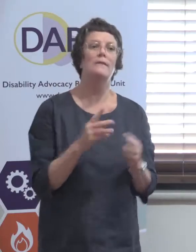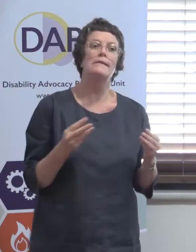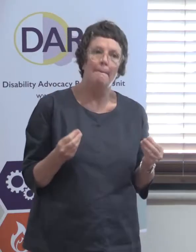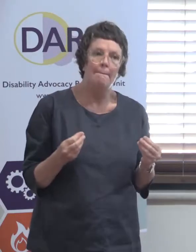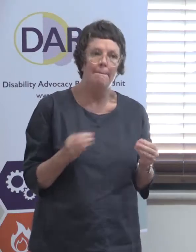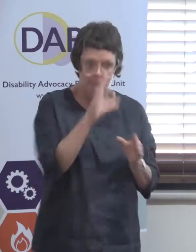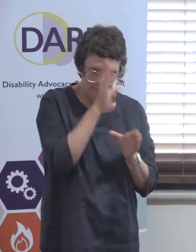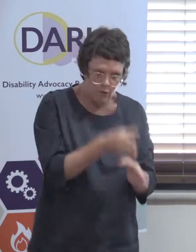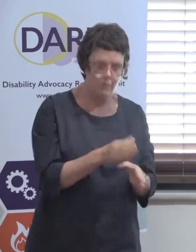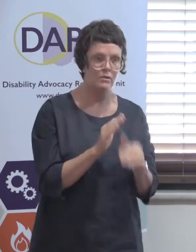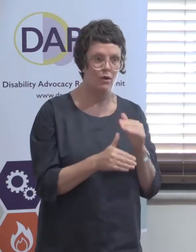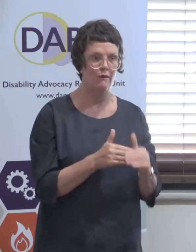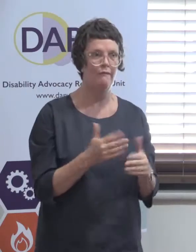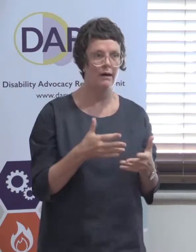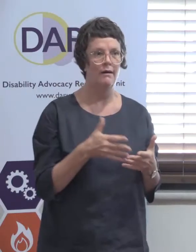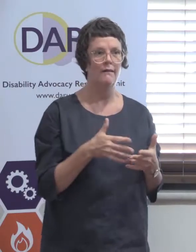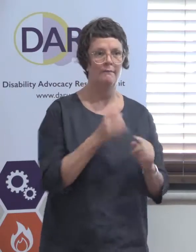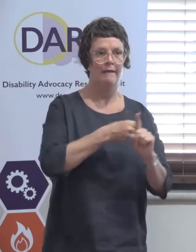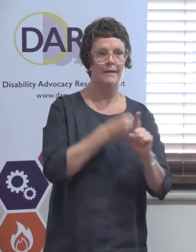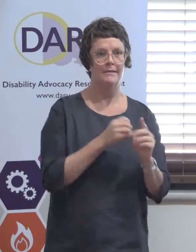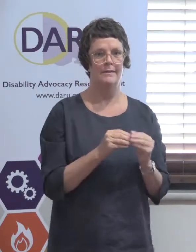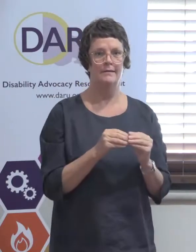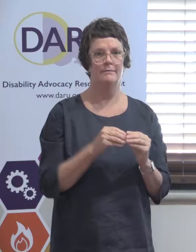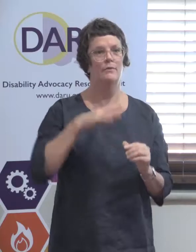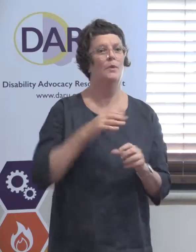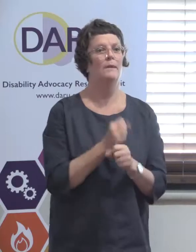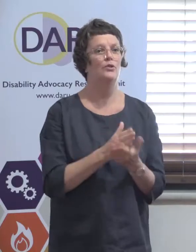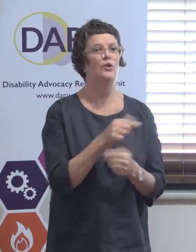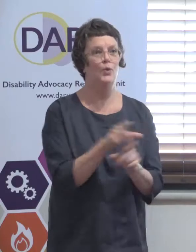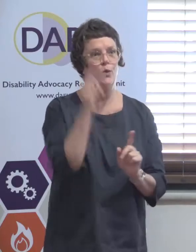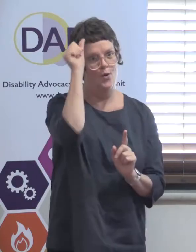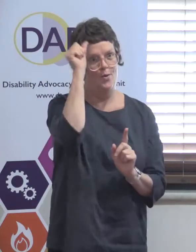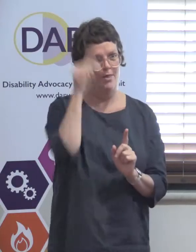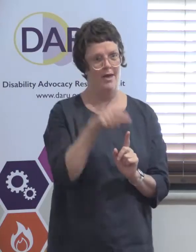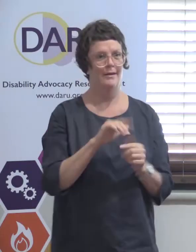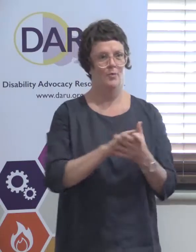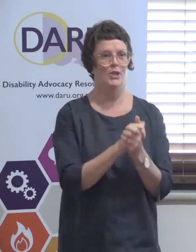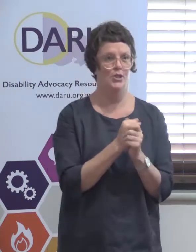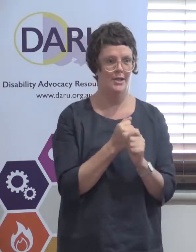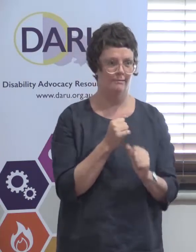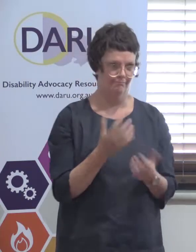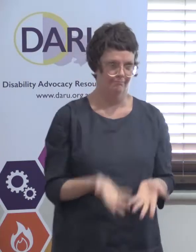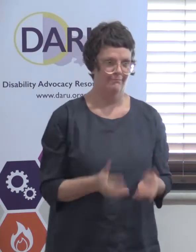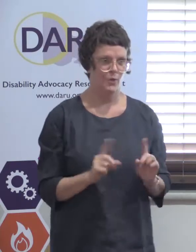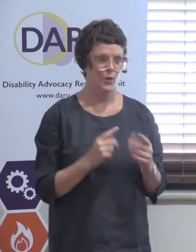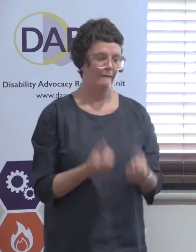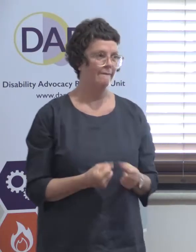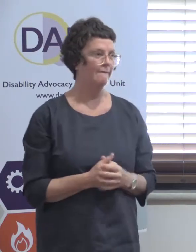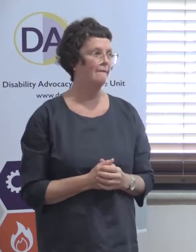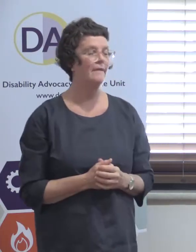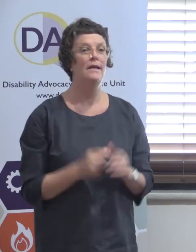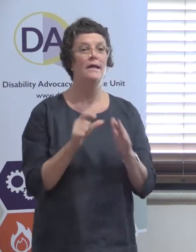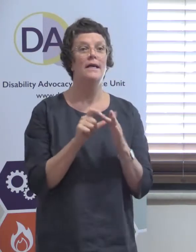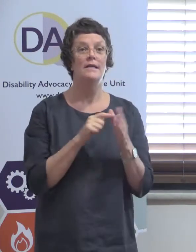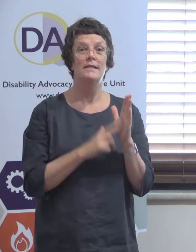just make sure you appreciate it. So, like Melanie said, Dana had realised